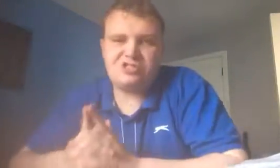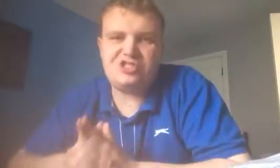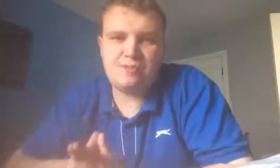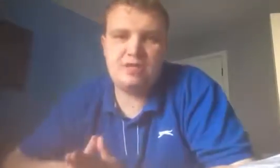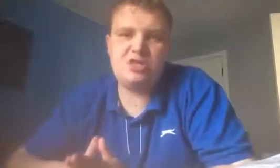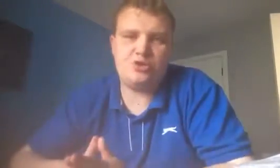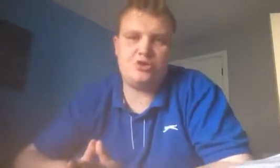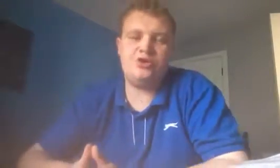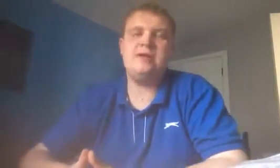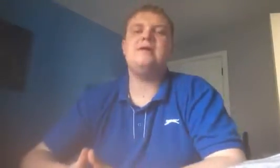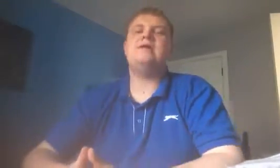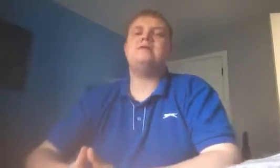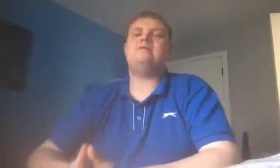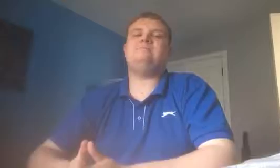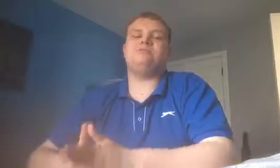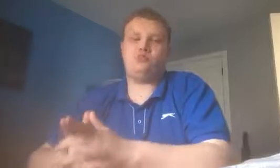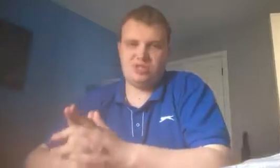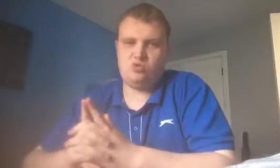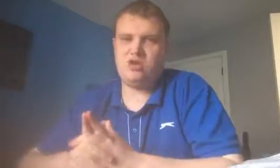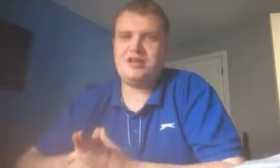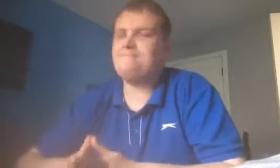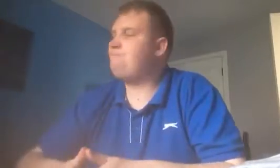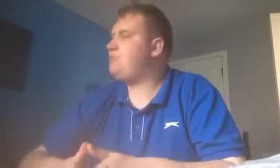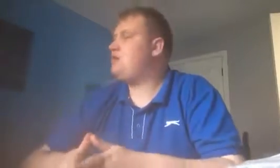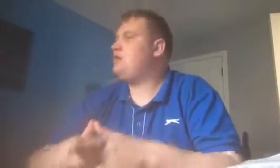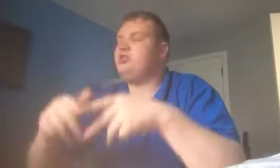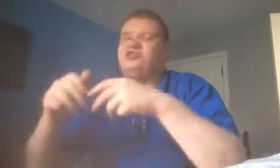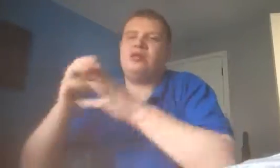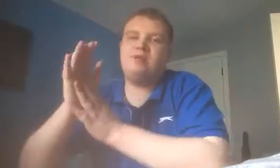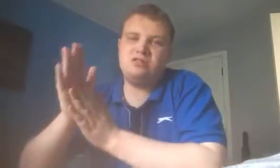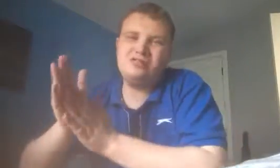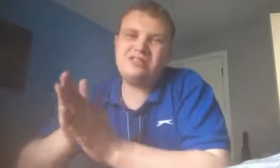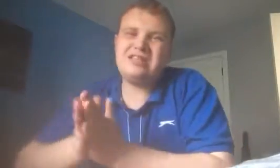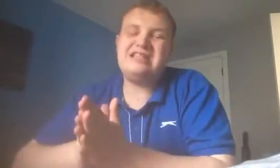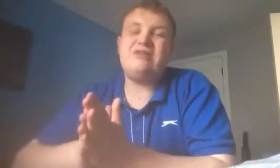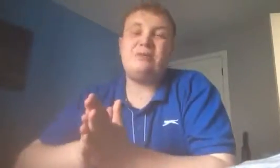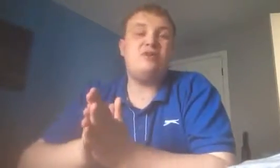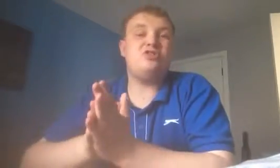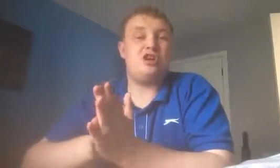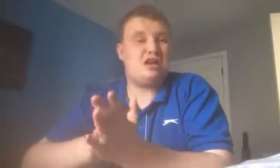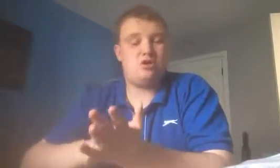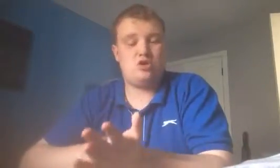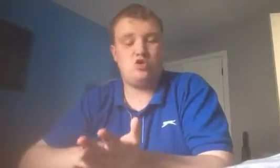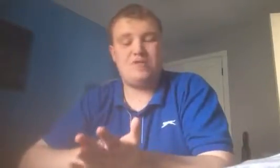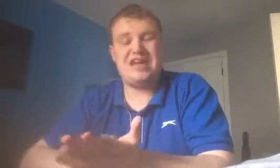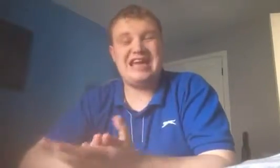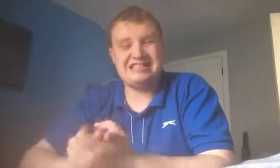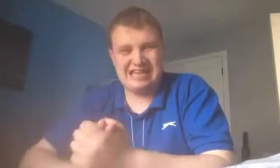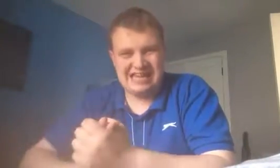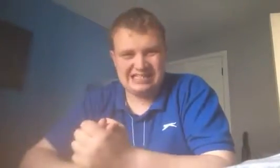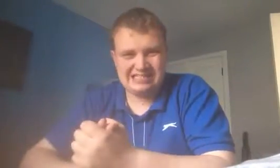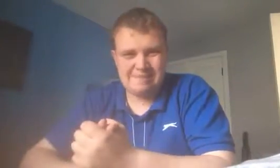Germany 2. Sweden 1. Germany looked like they were about to go for an early exit